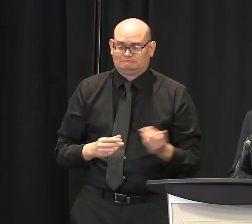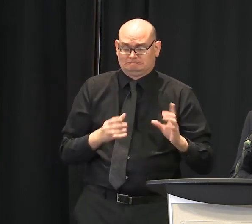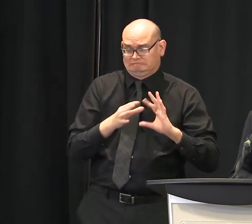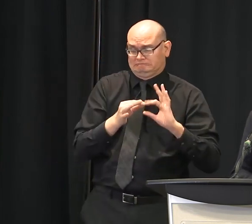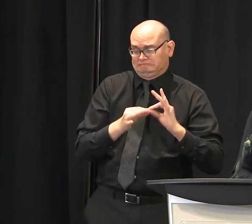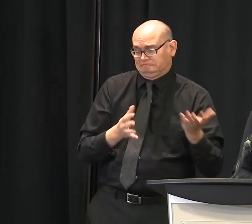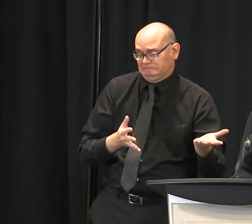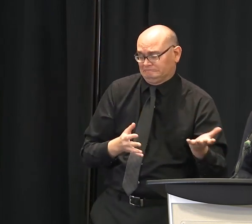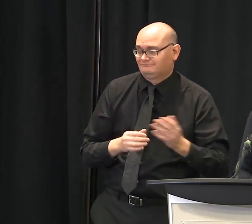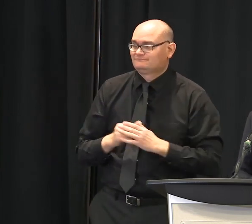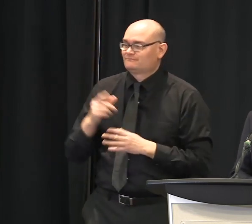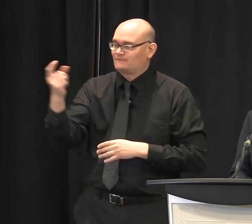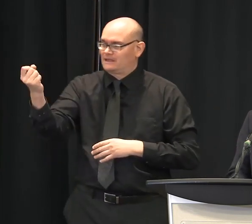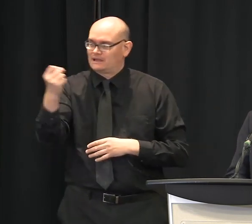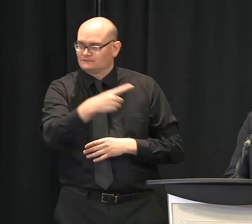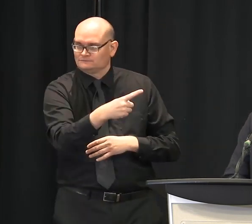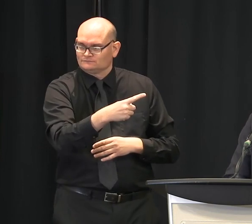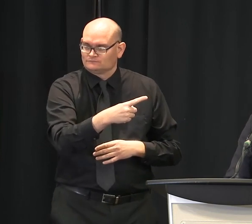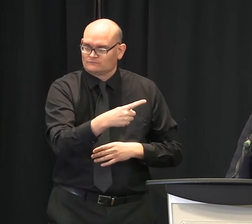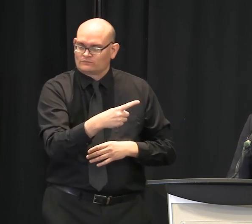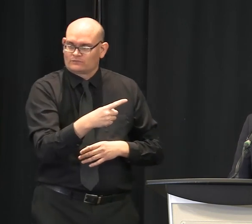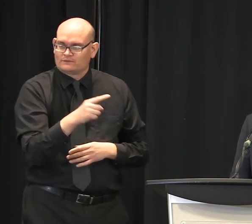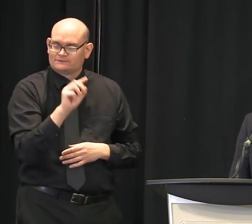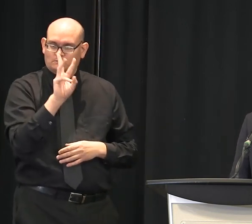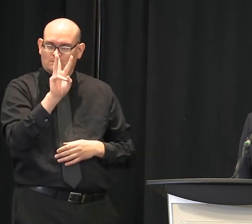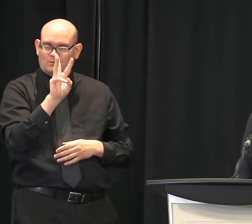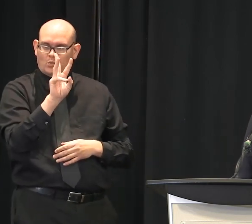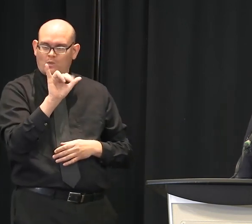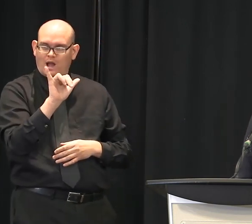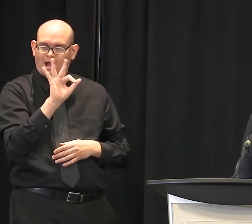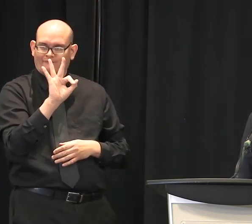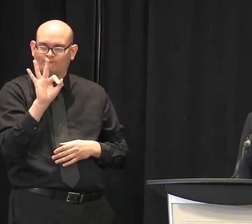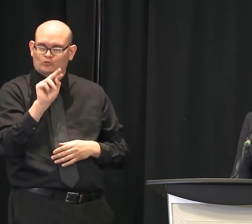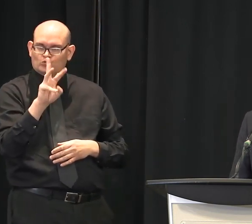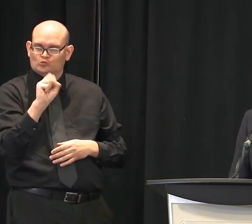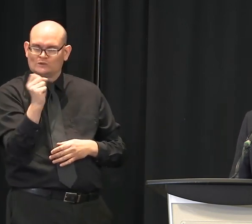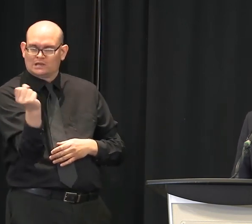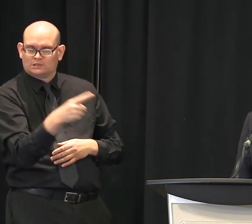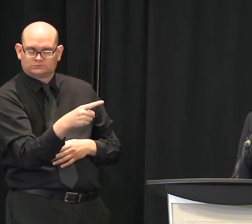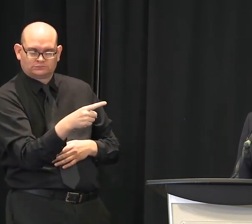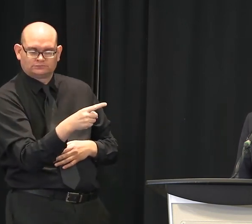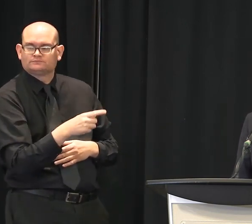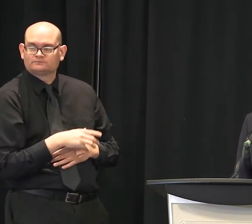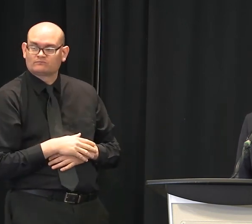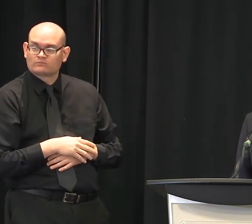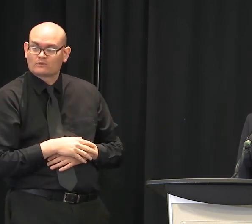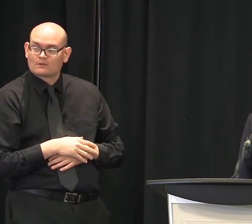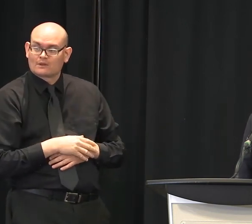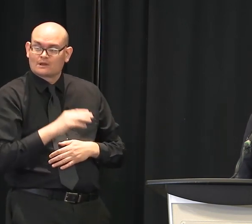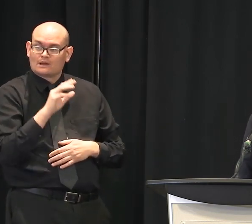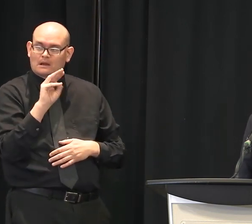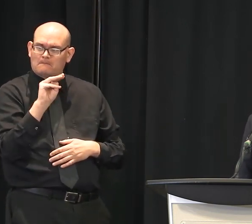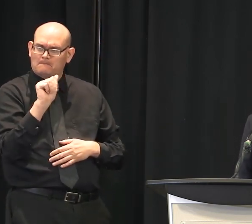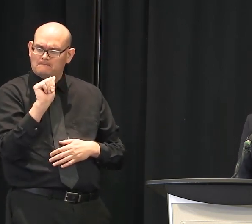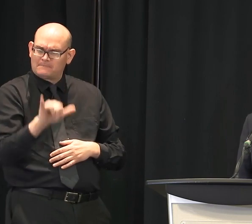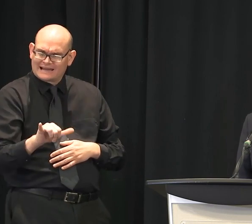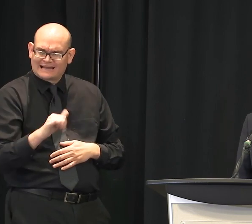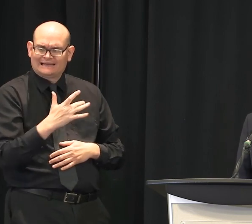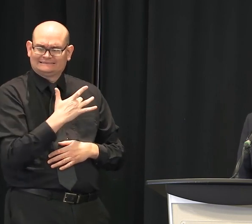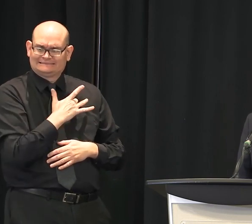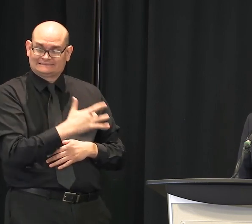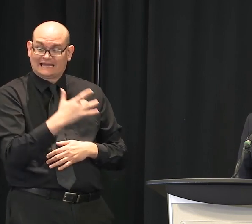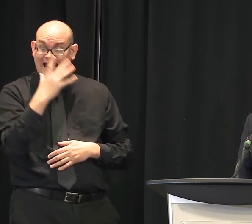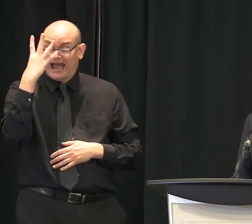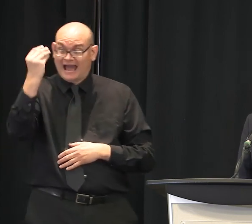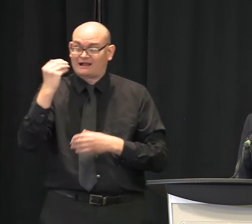Reblo, WYFF4. May is such a great month for festivals in downtown Greenville. We're missing